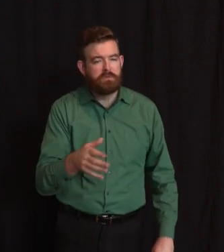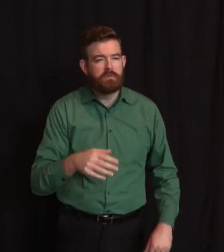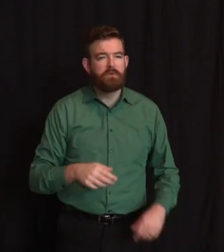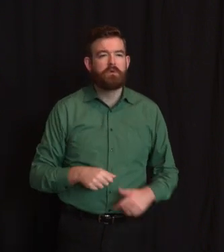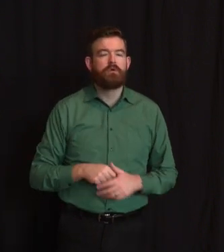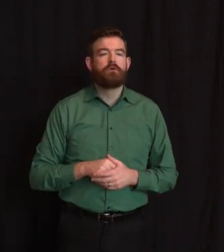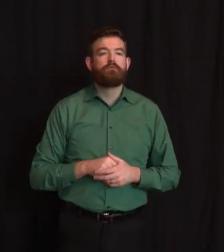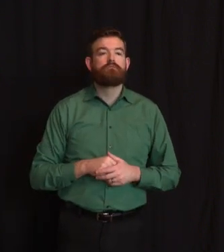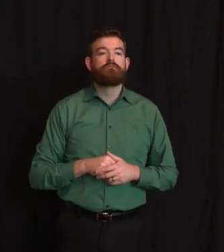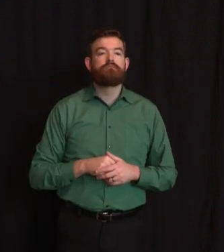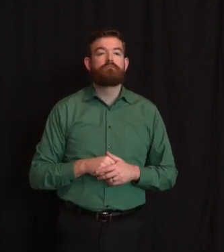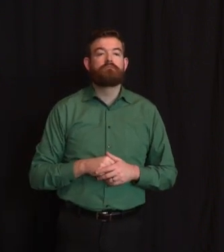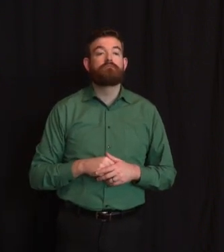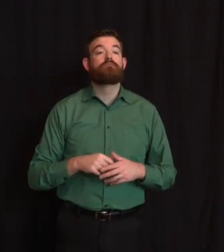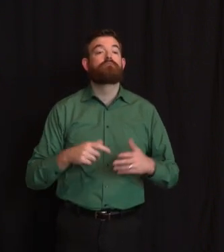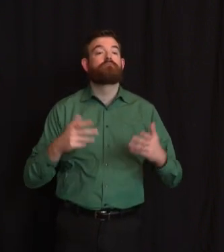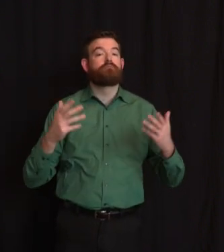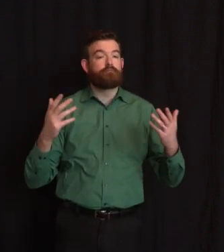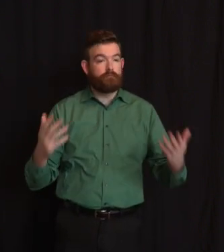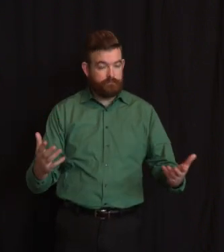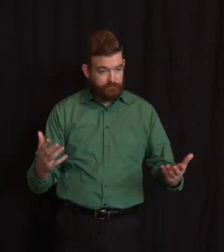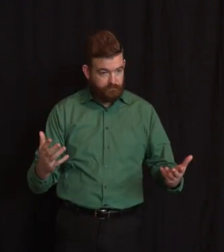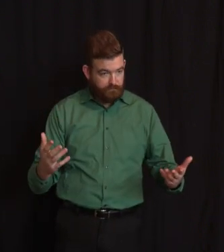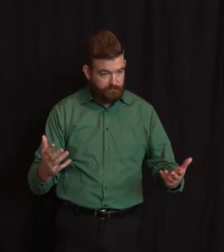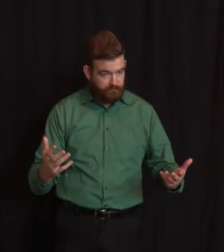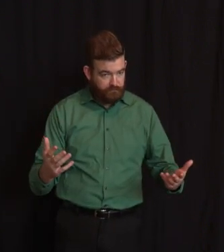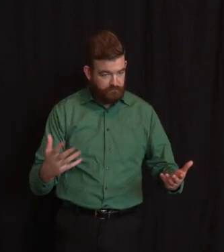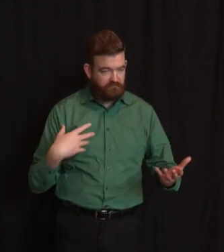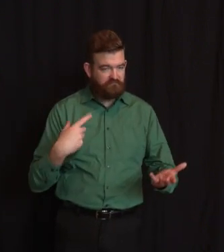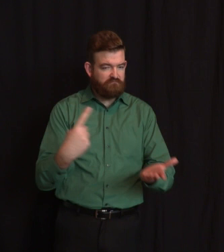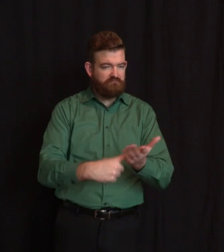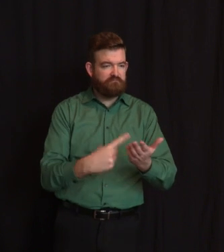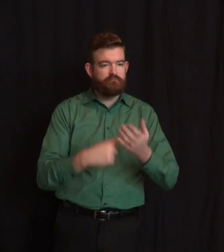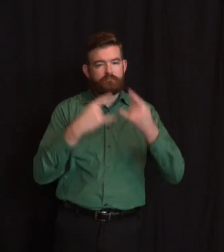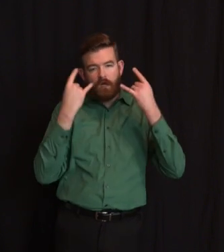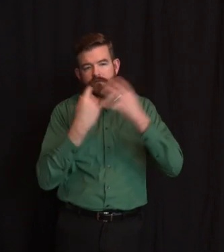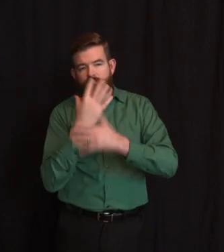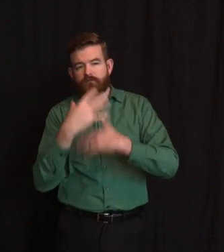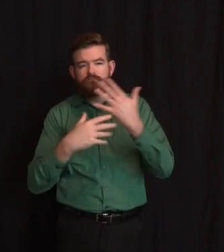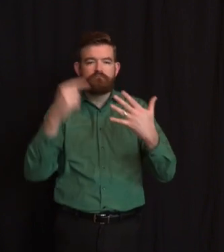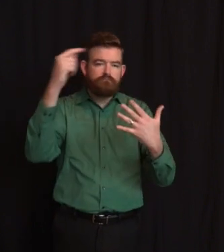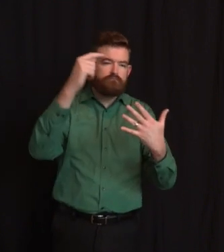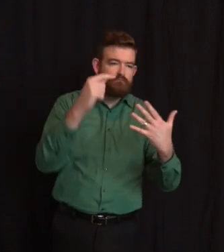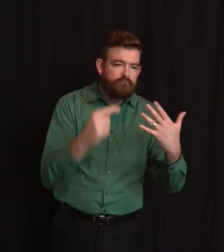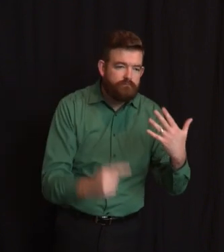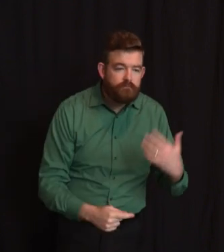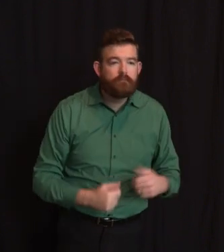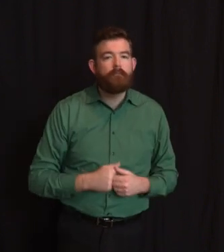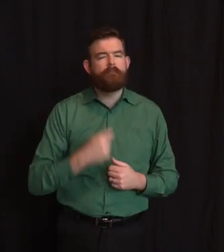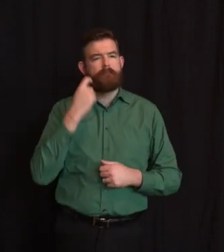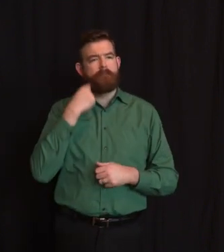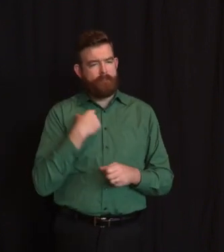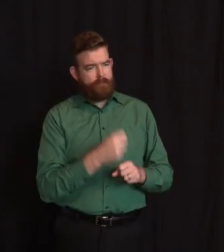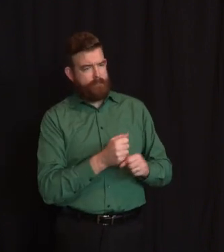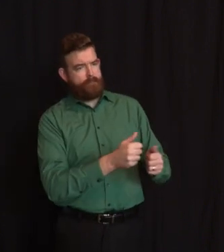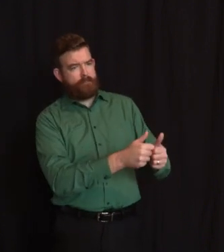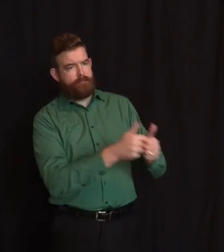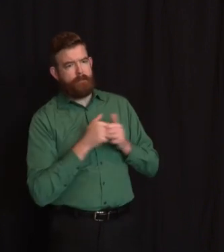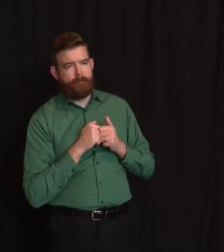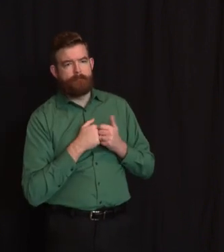matters, I just got a note while I was making a note to thank. Mr. Benko, I got a note from General Millhorn saying he's